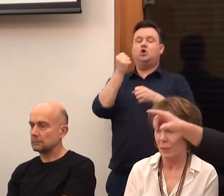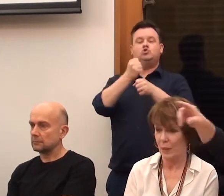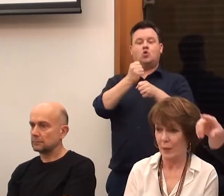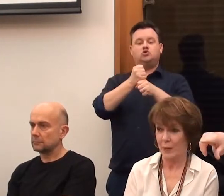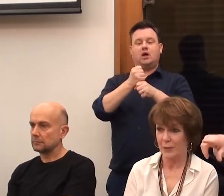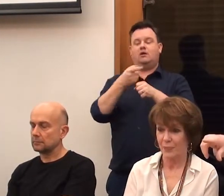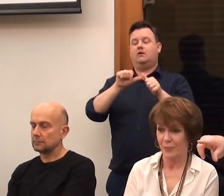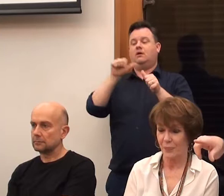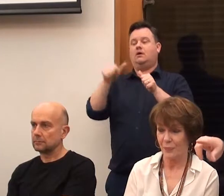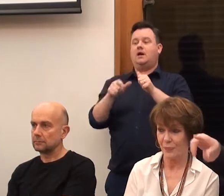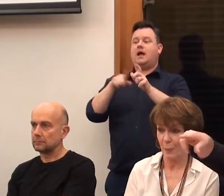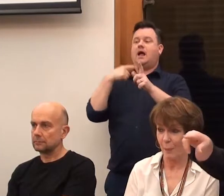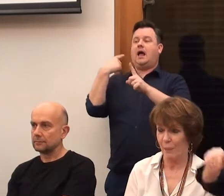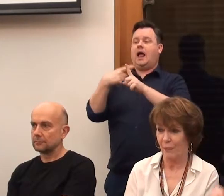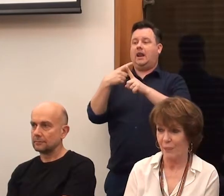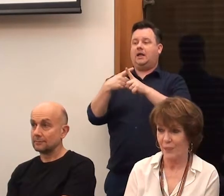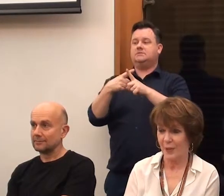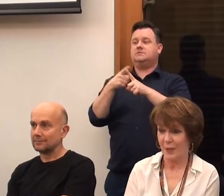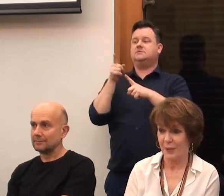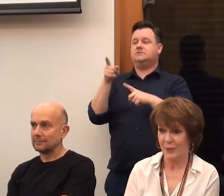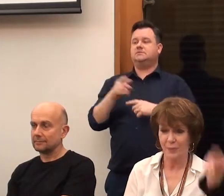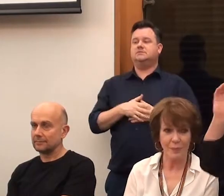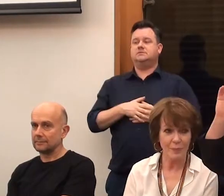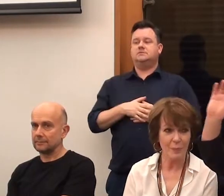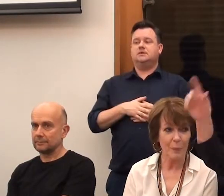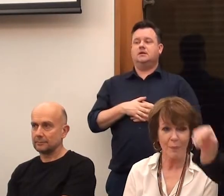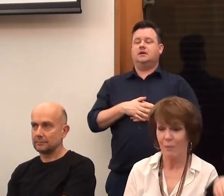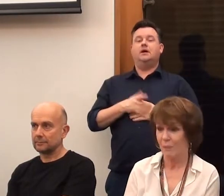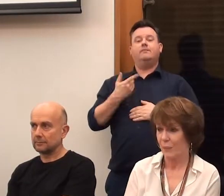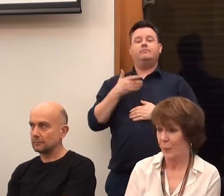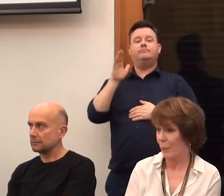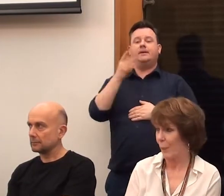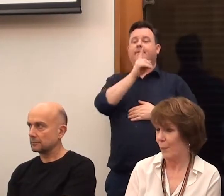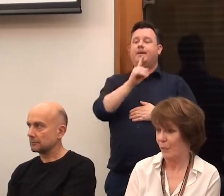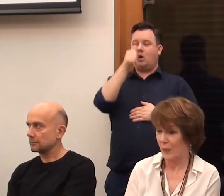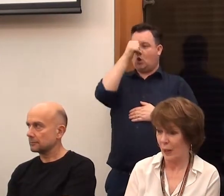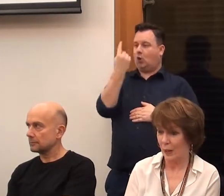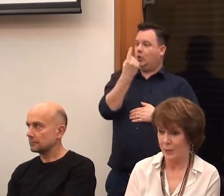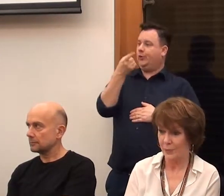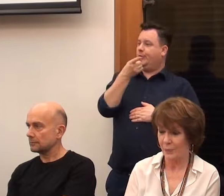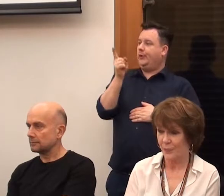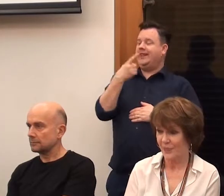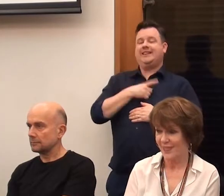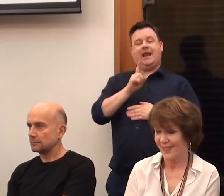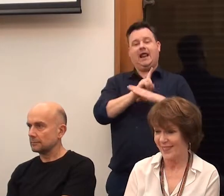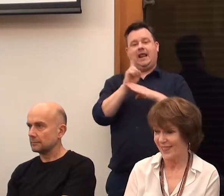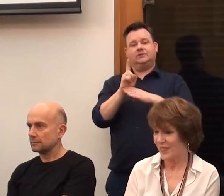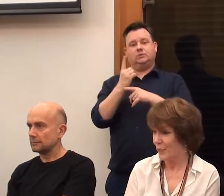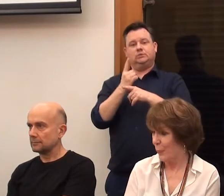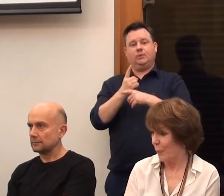and Sarah somewhere here. So stick your hands up, then people know who you are, and then you can talk afterwards.